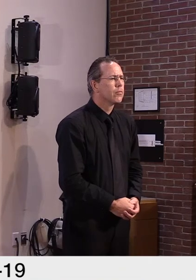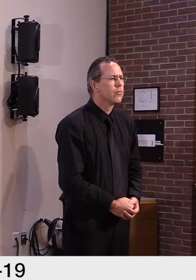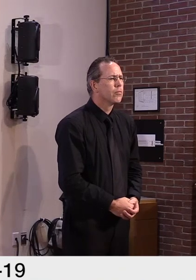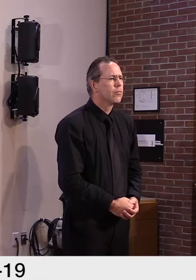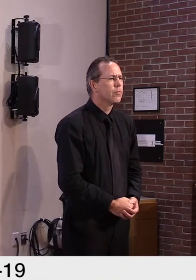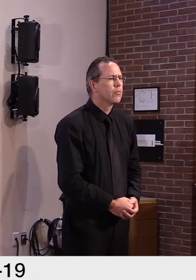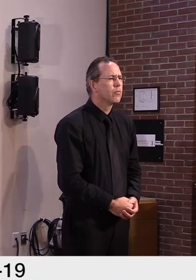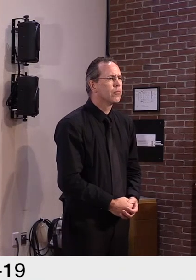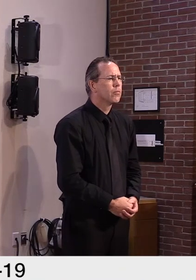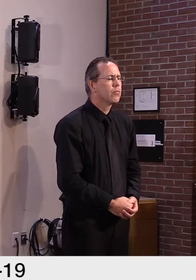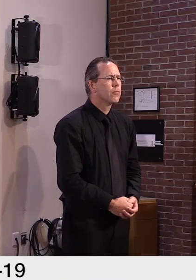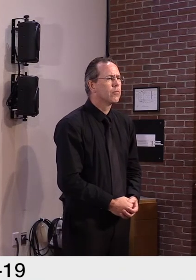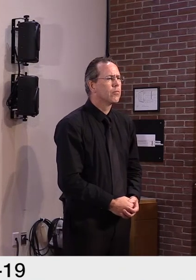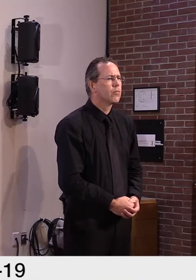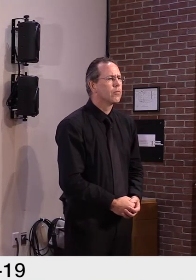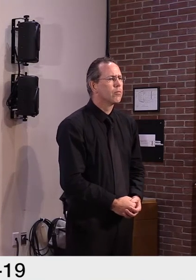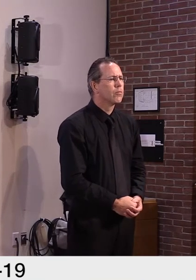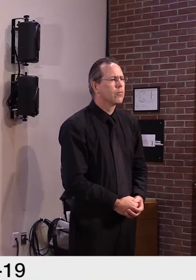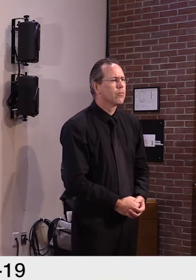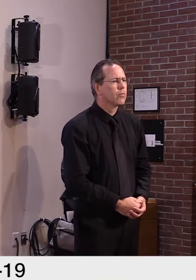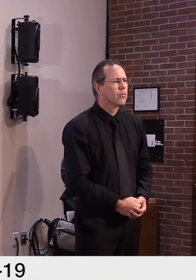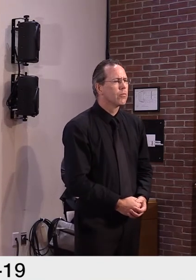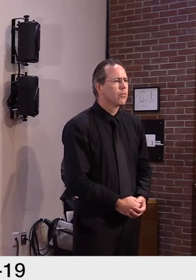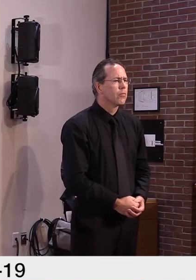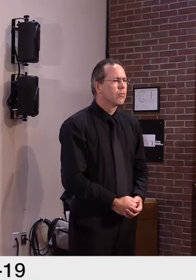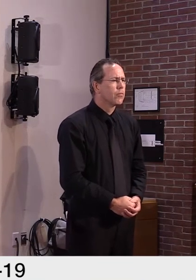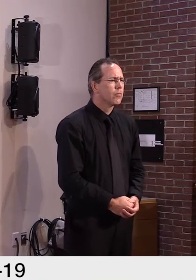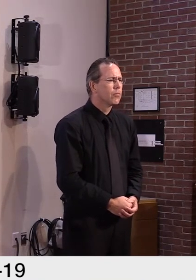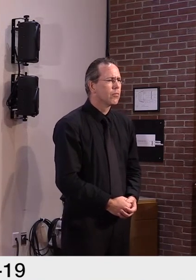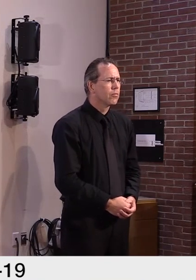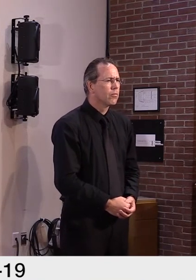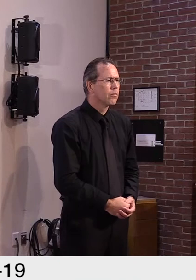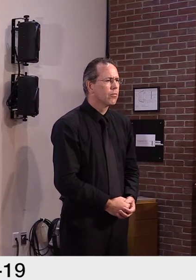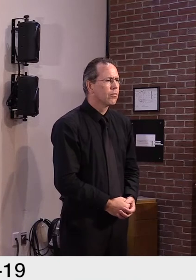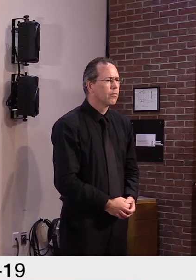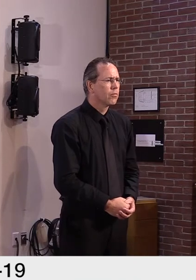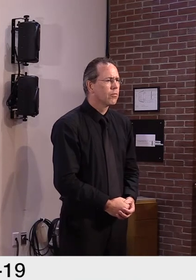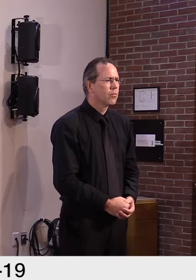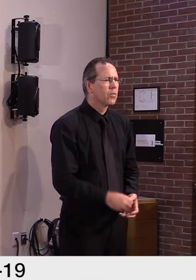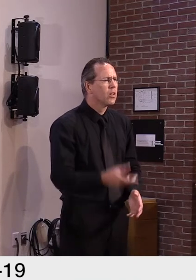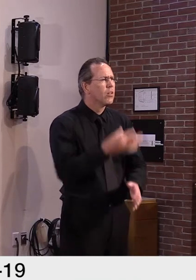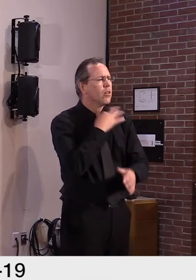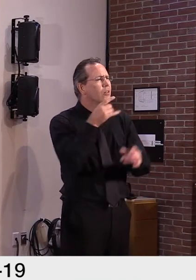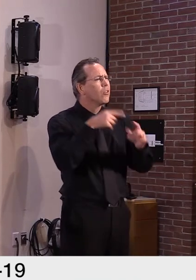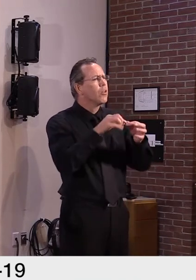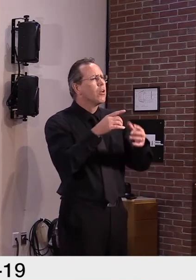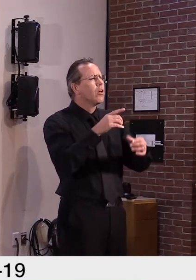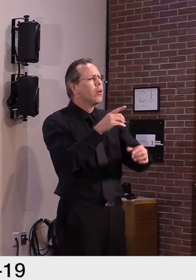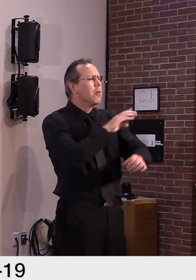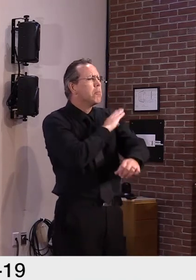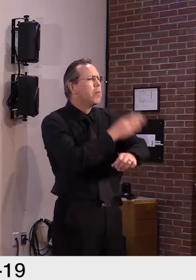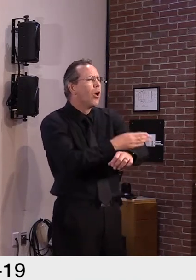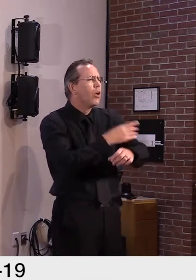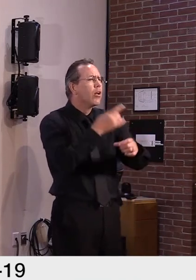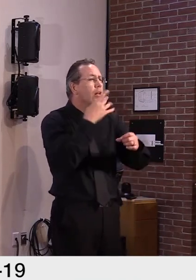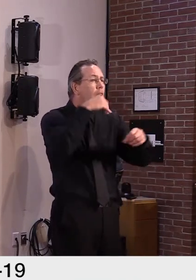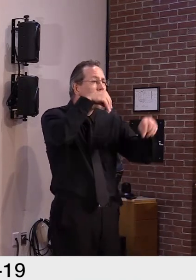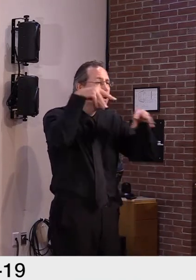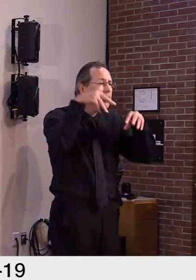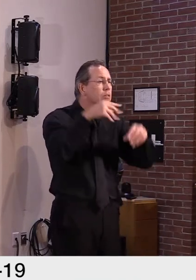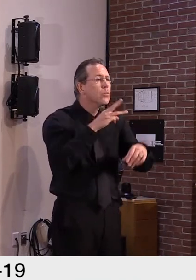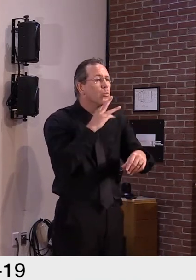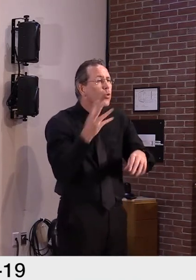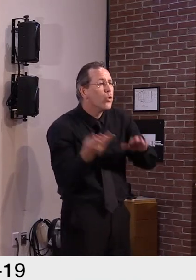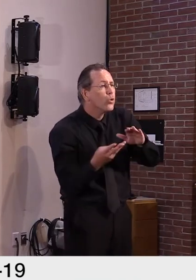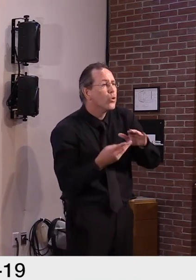commissioner, uh, Commissioner Tierney and, uh, and find out for sure. But, but I know we did the foreclosures and evictions,